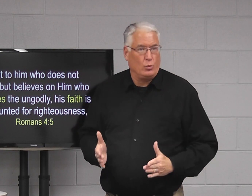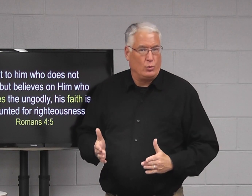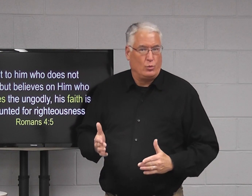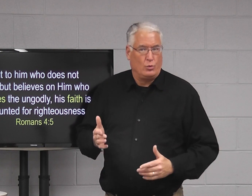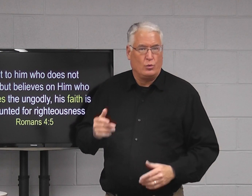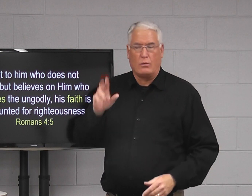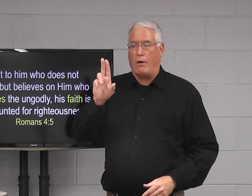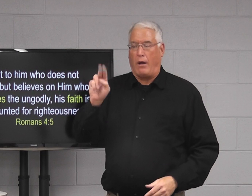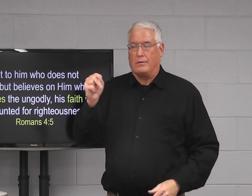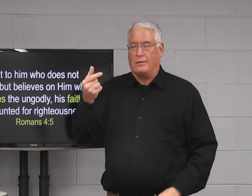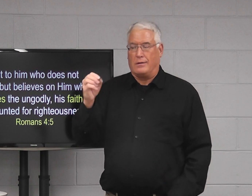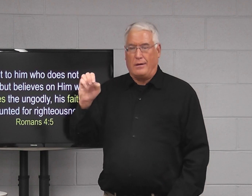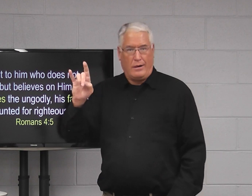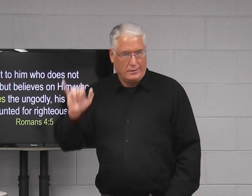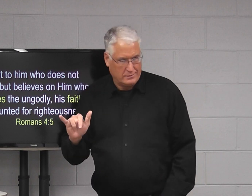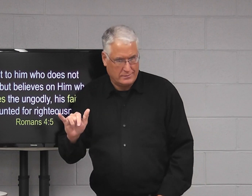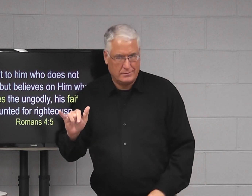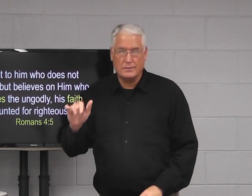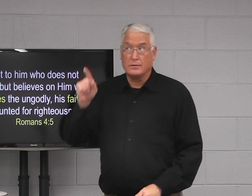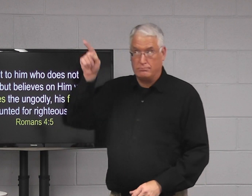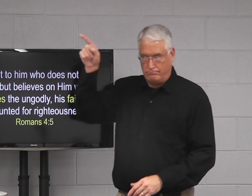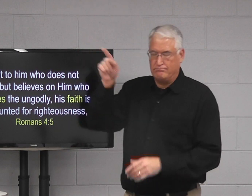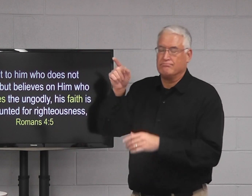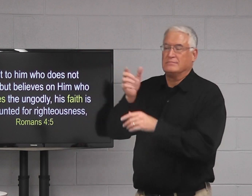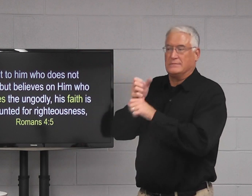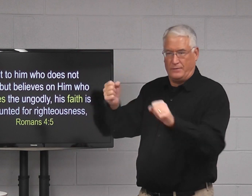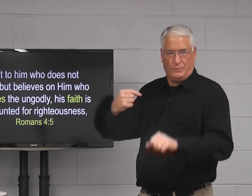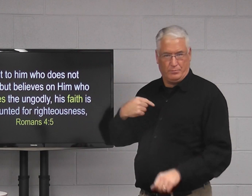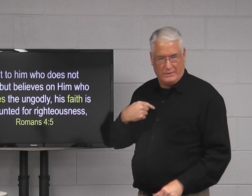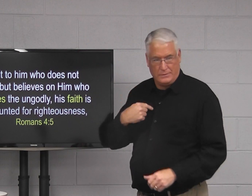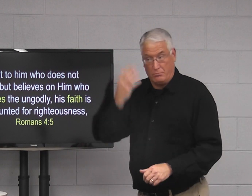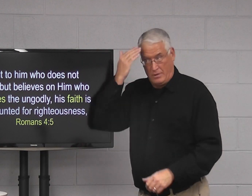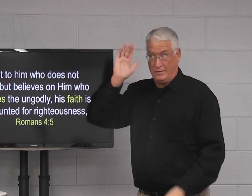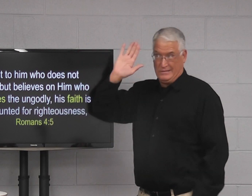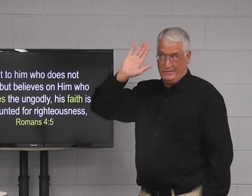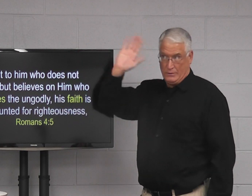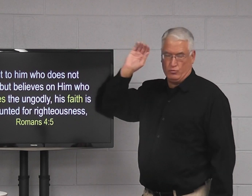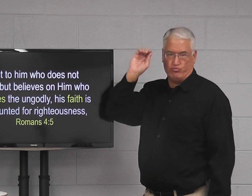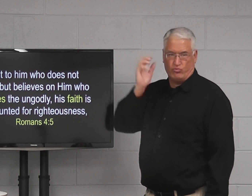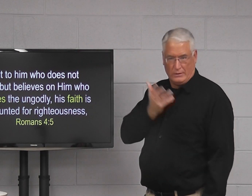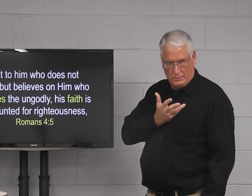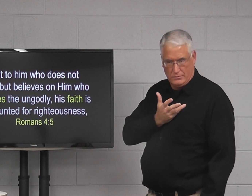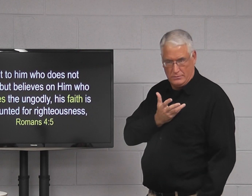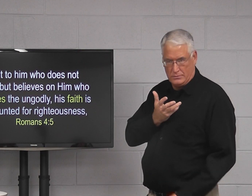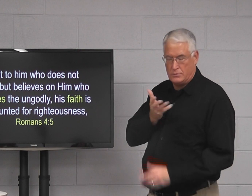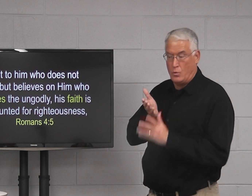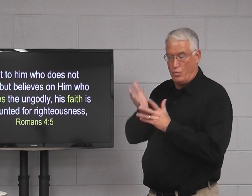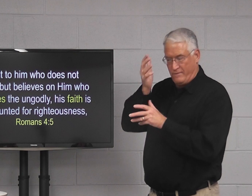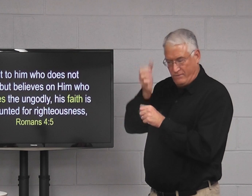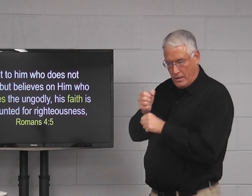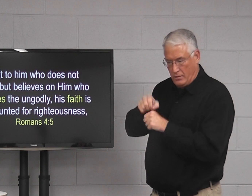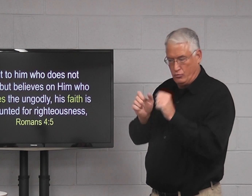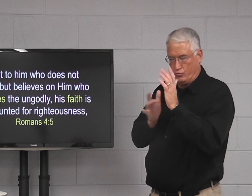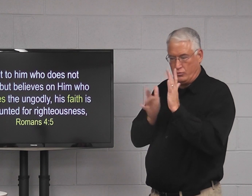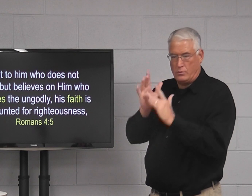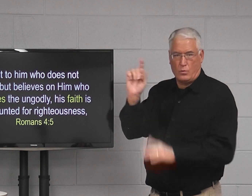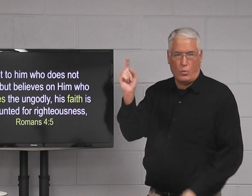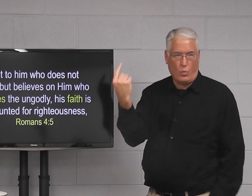I'm a sinner, and I'm ungodly, but God is the one who saves me through